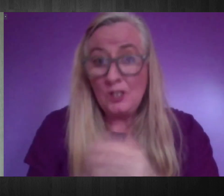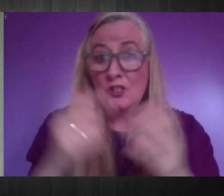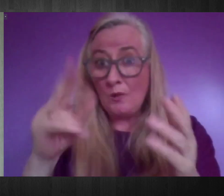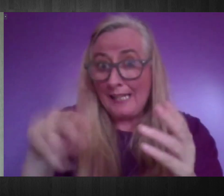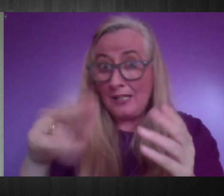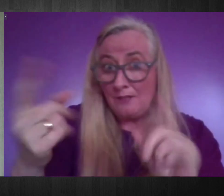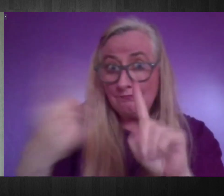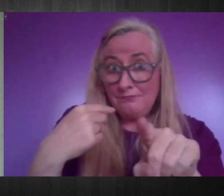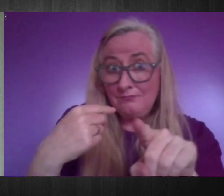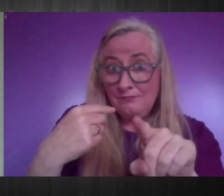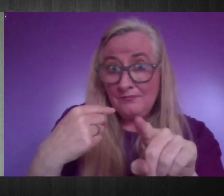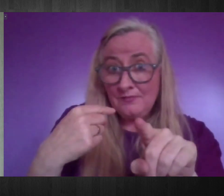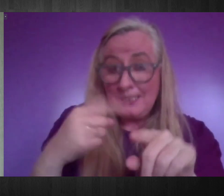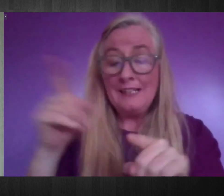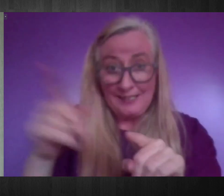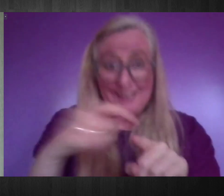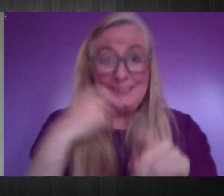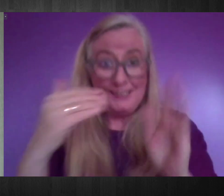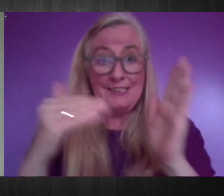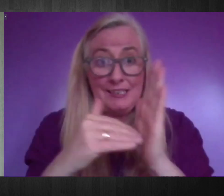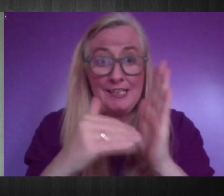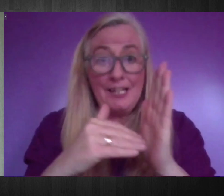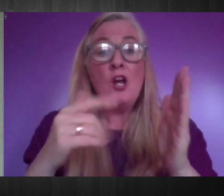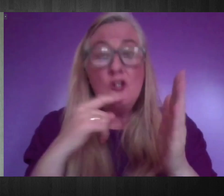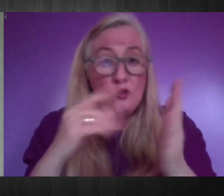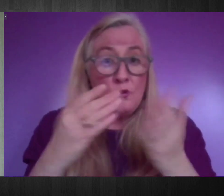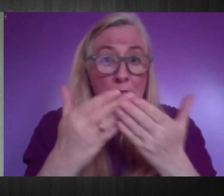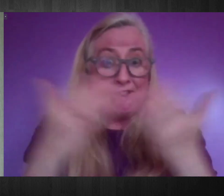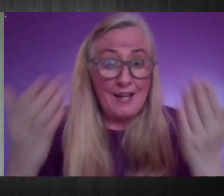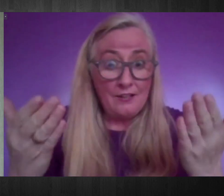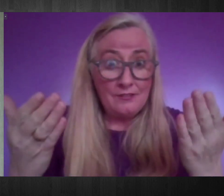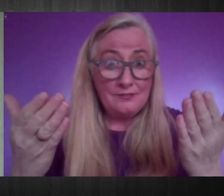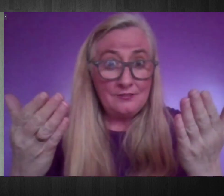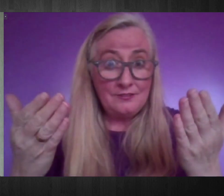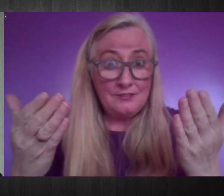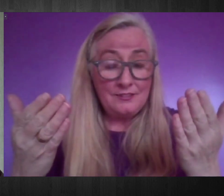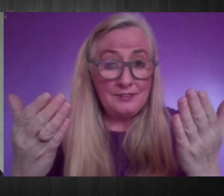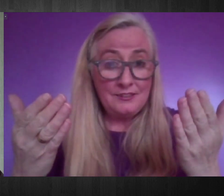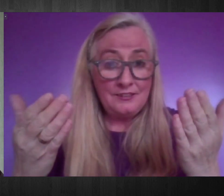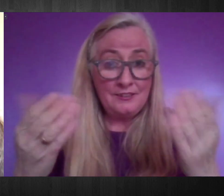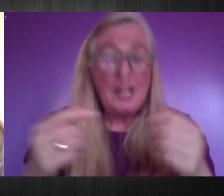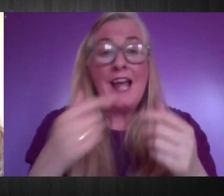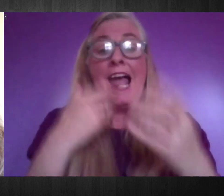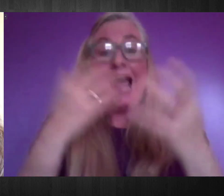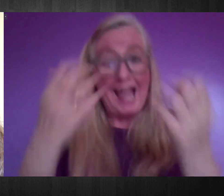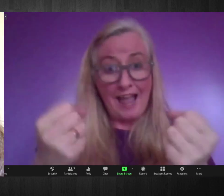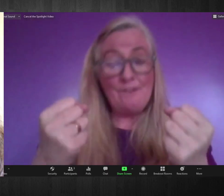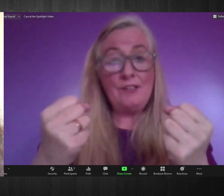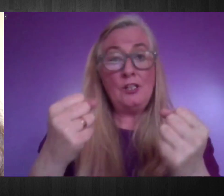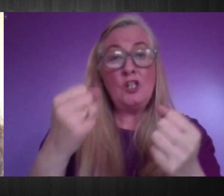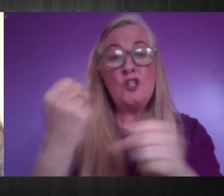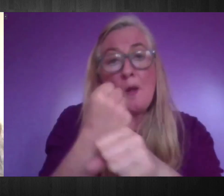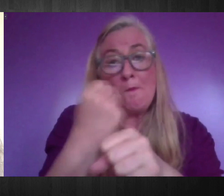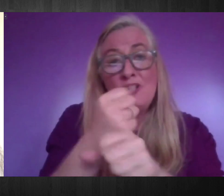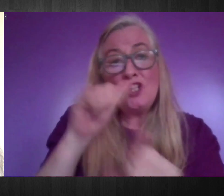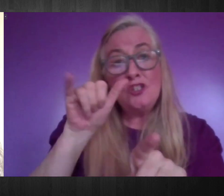Yes. Can you just rephrase that for me? I was distracted. Yeah, no, just that there's